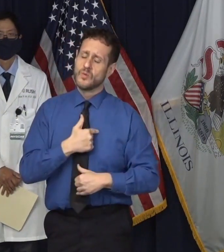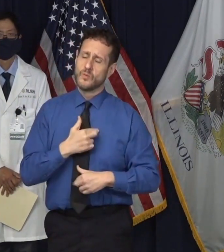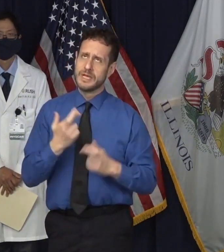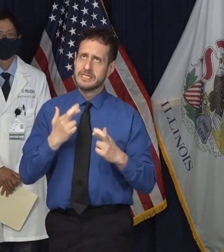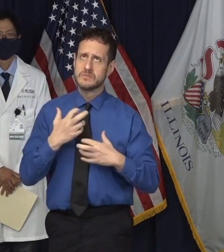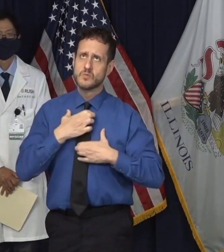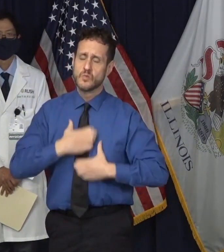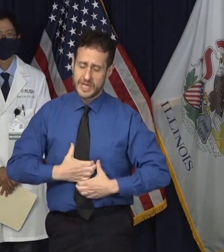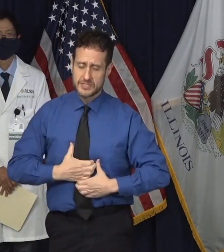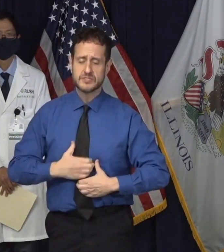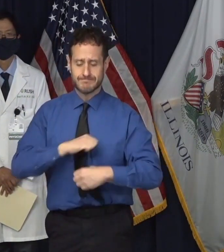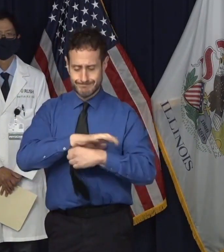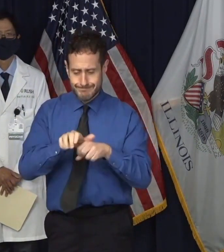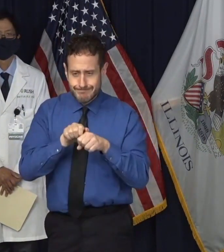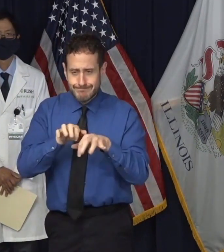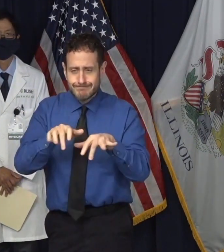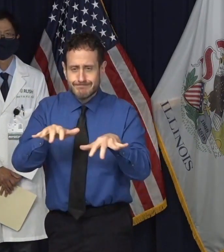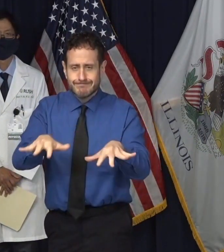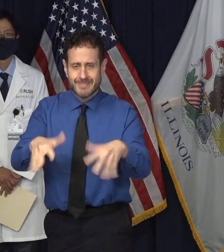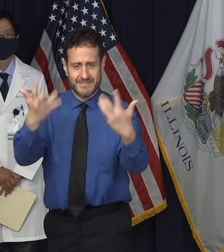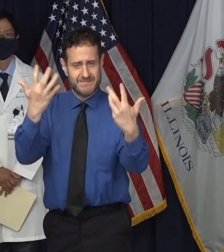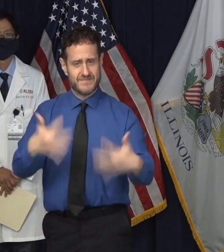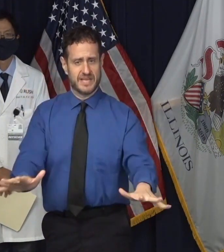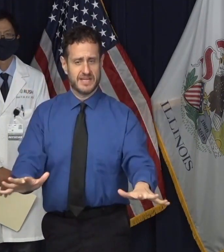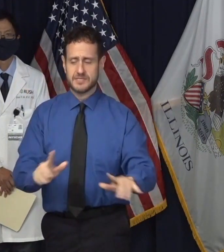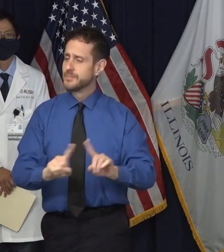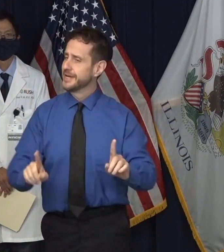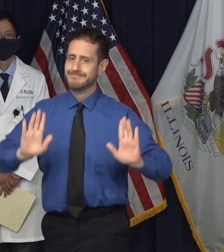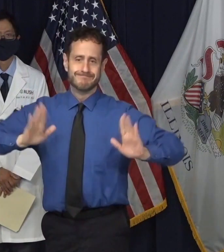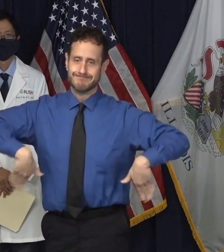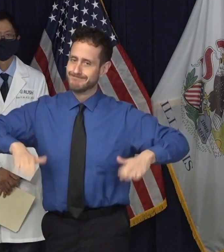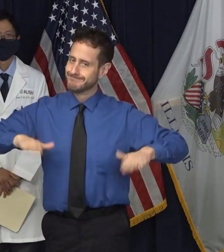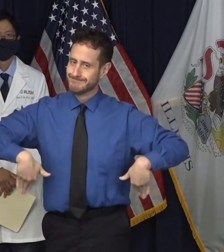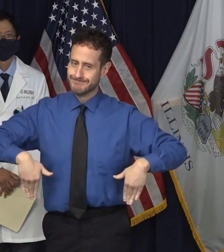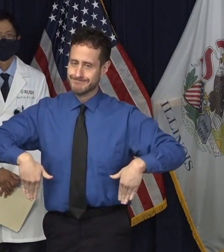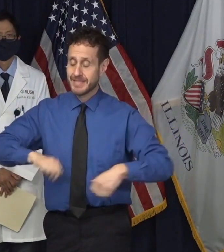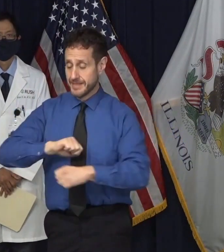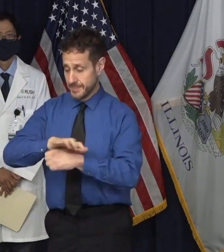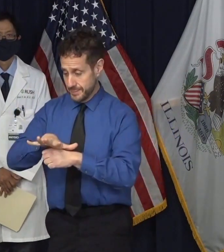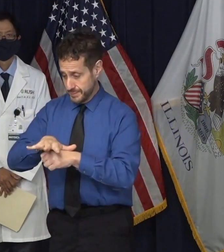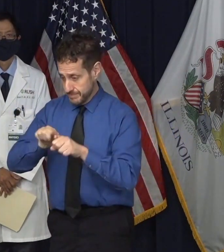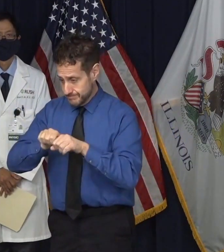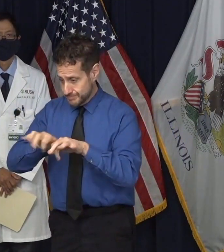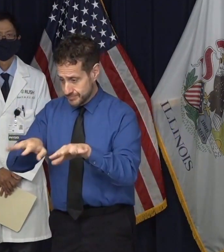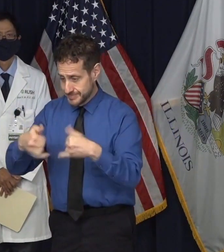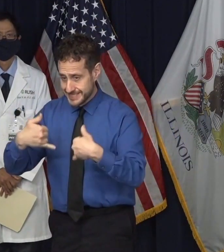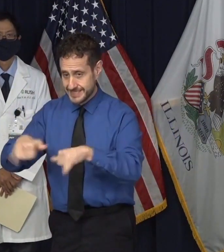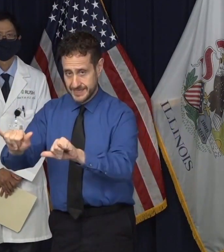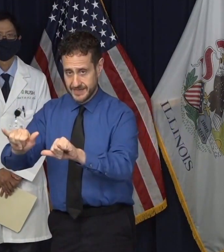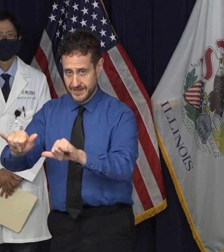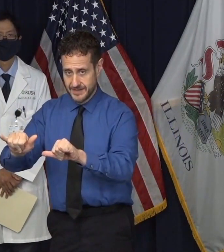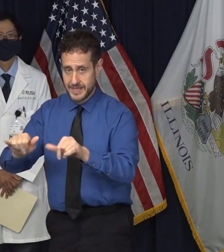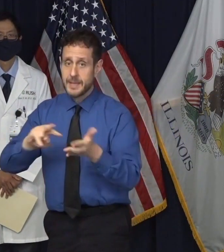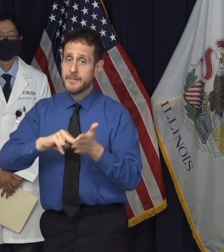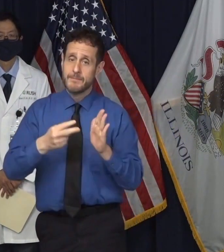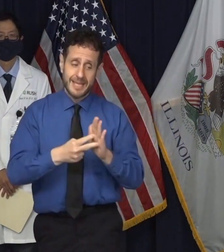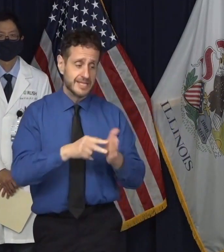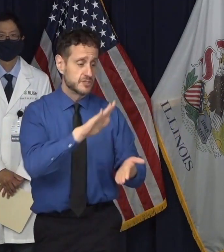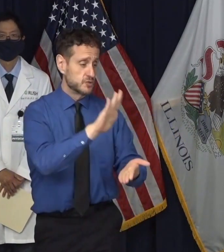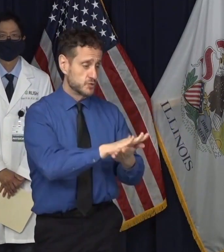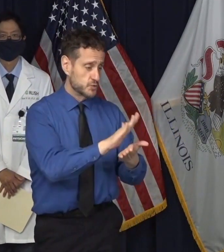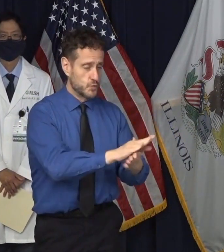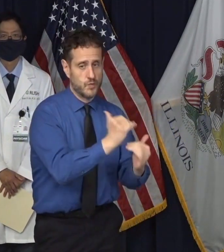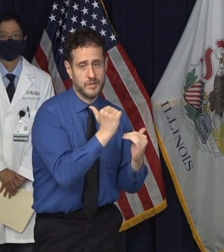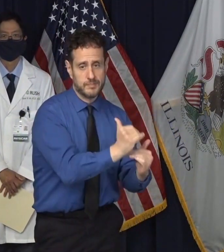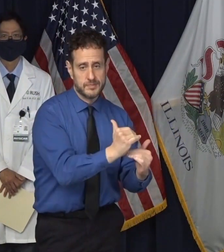But unfortunately, until we're able to make that third wish come true, our ability to make progress on the first two